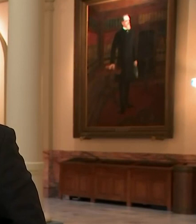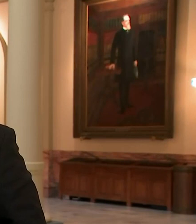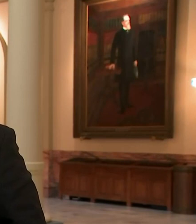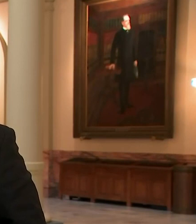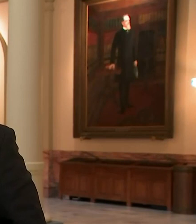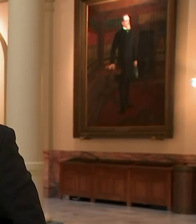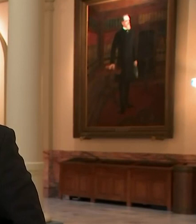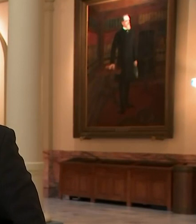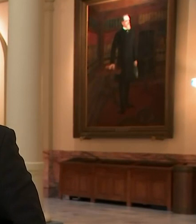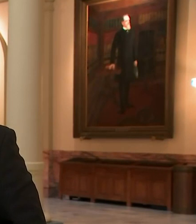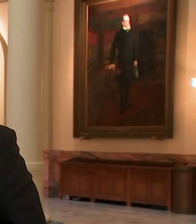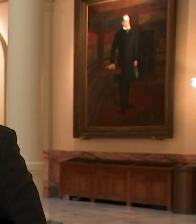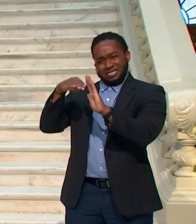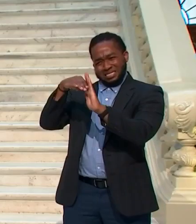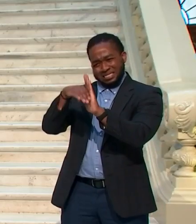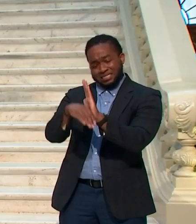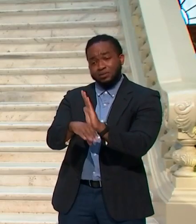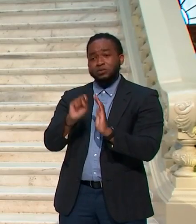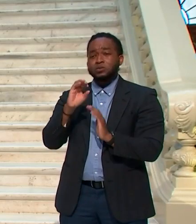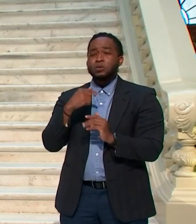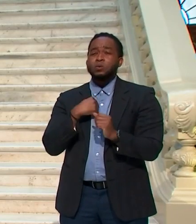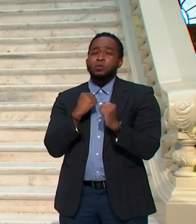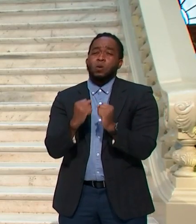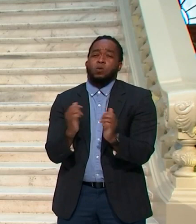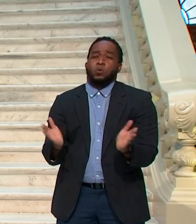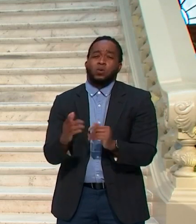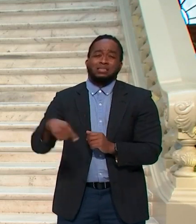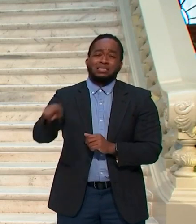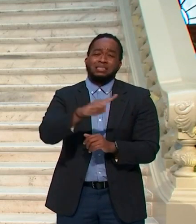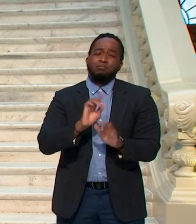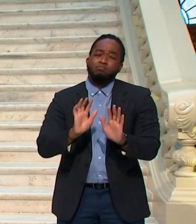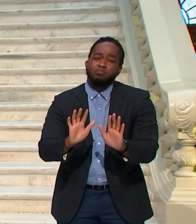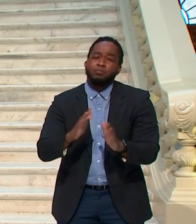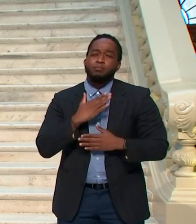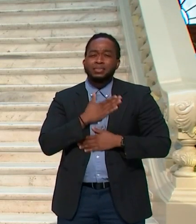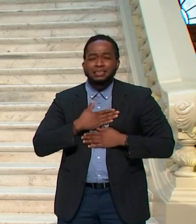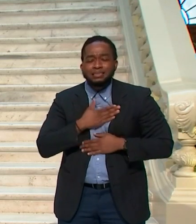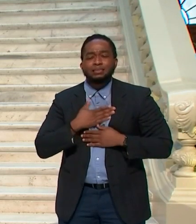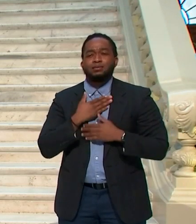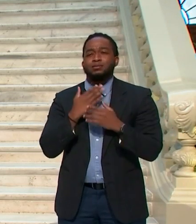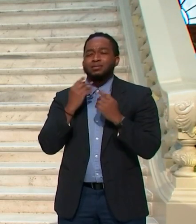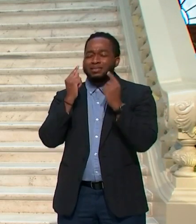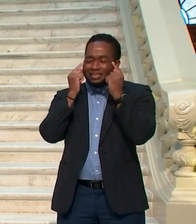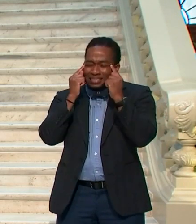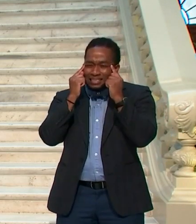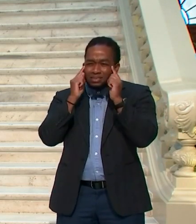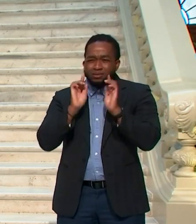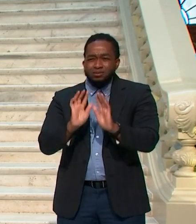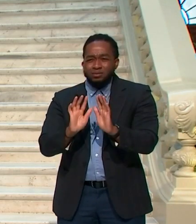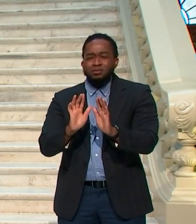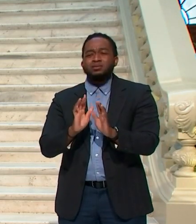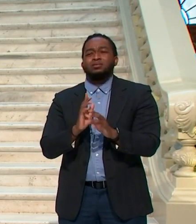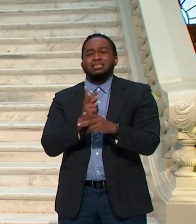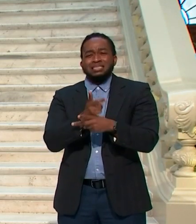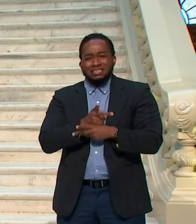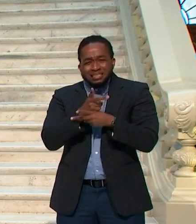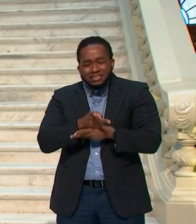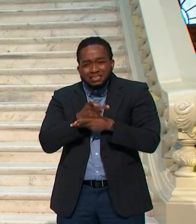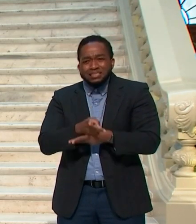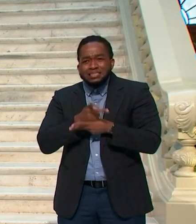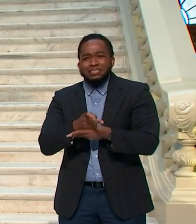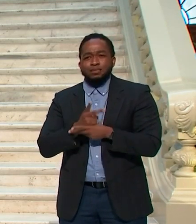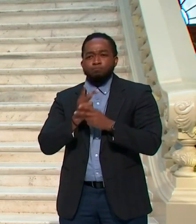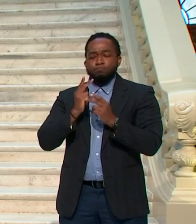time to let your guard down. Just be smart. Use good common sense. Governor Brian Kemp wasted no